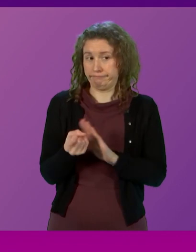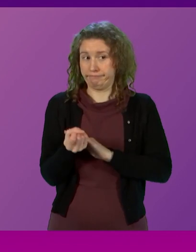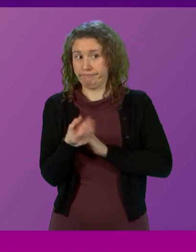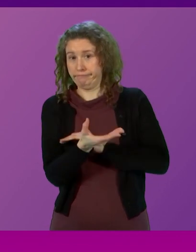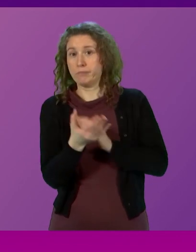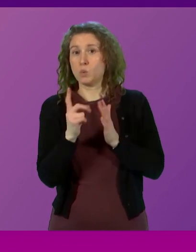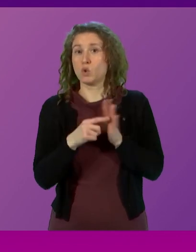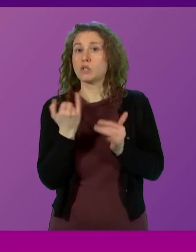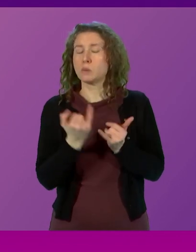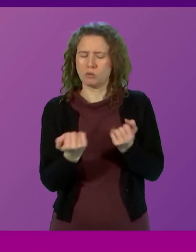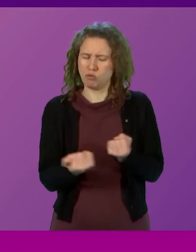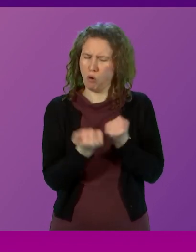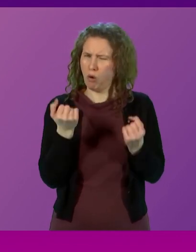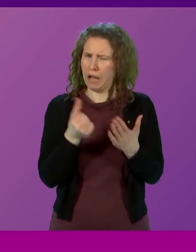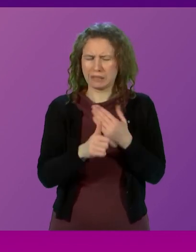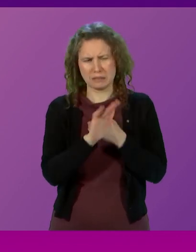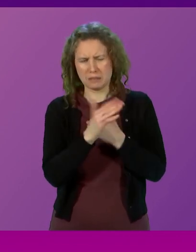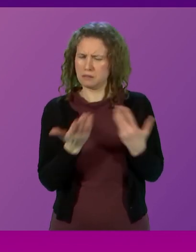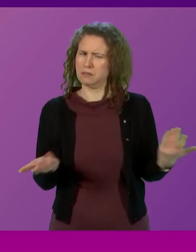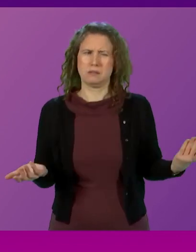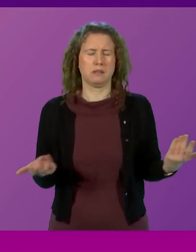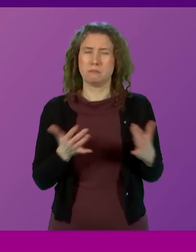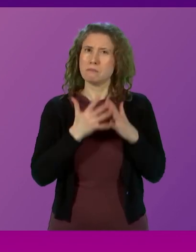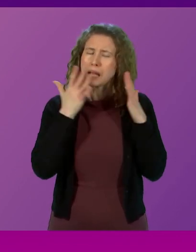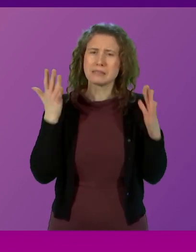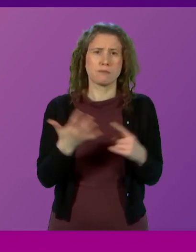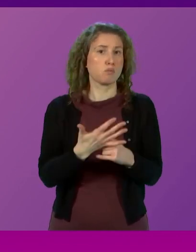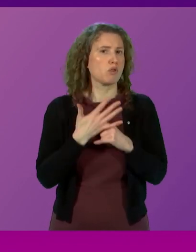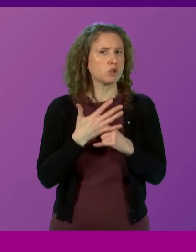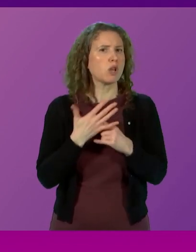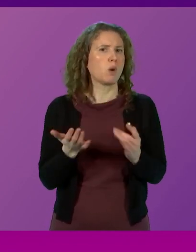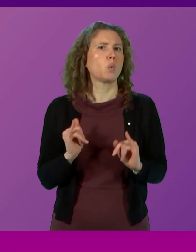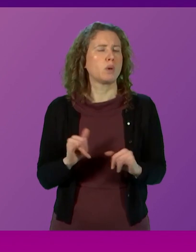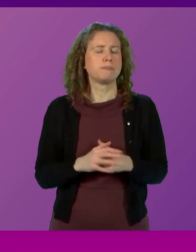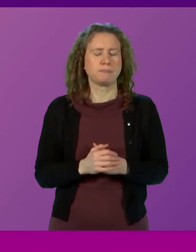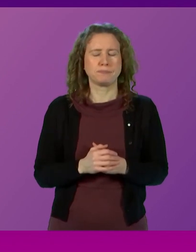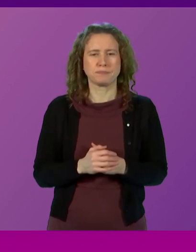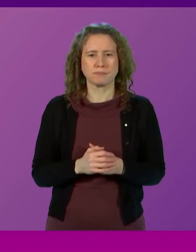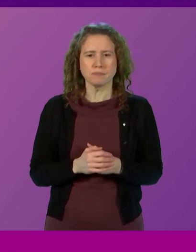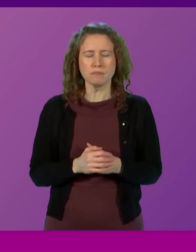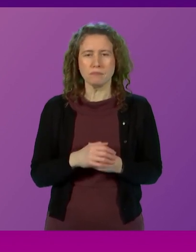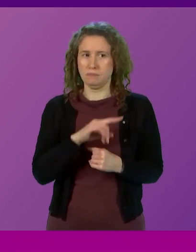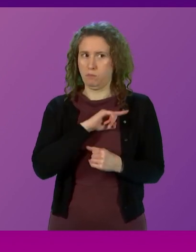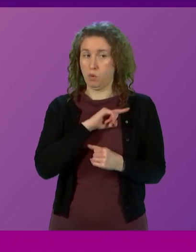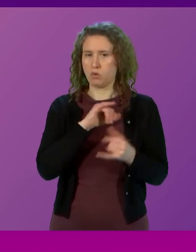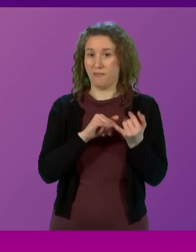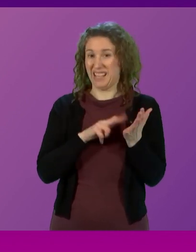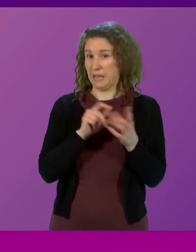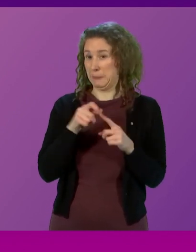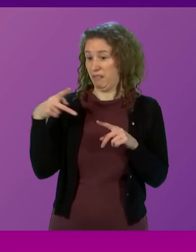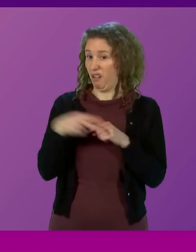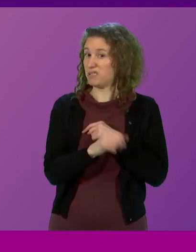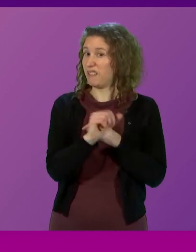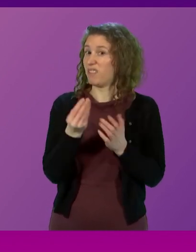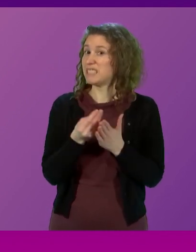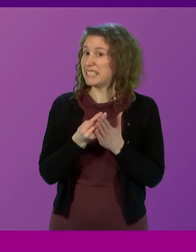letter to John Swinney outlining the extent of the huge pressures that it is under as a result of the SNP cutting their